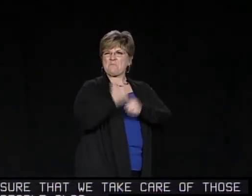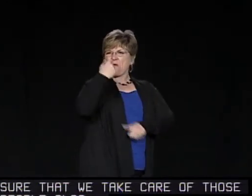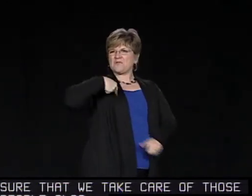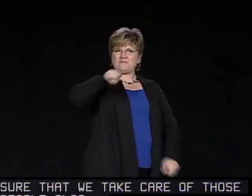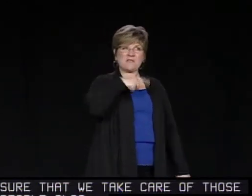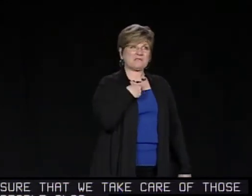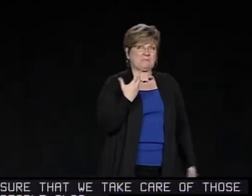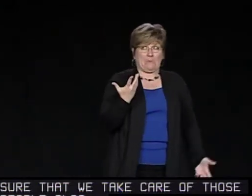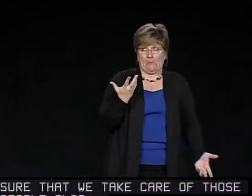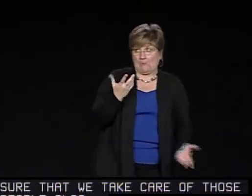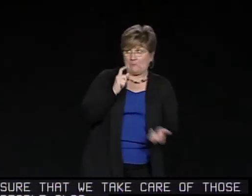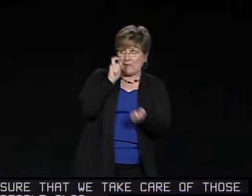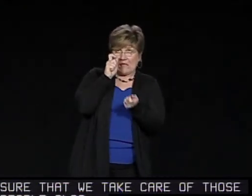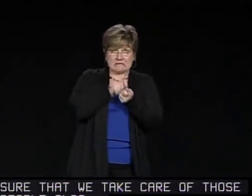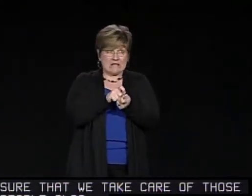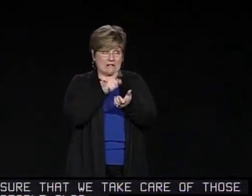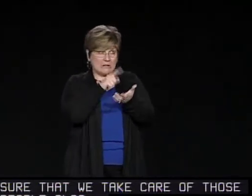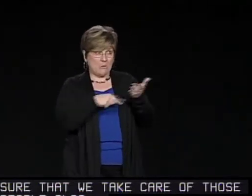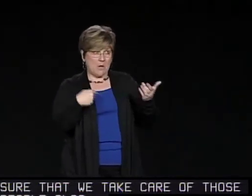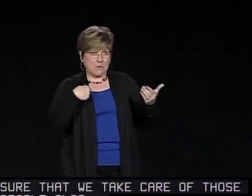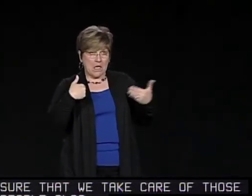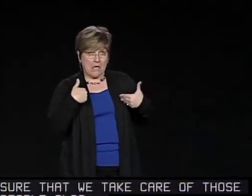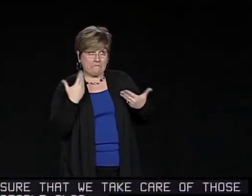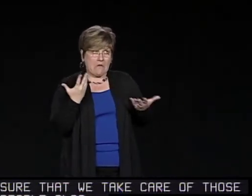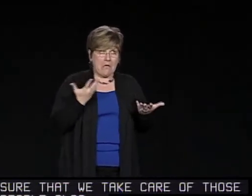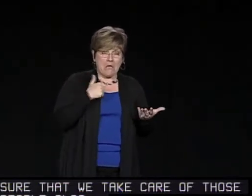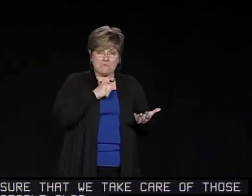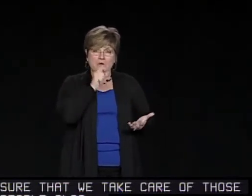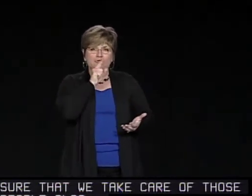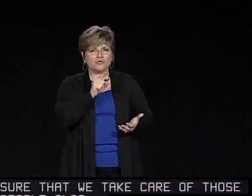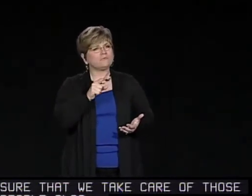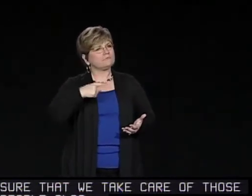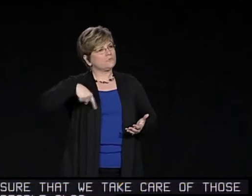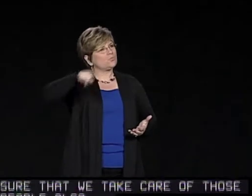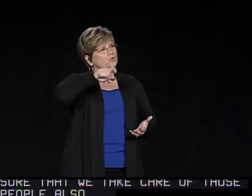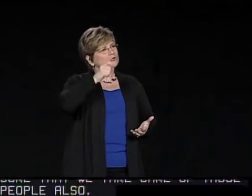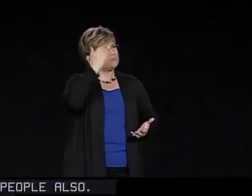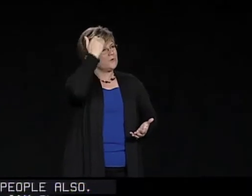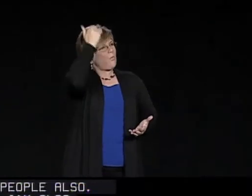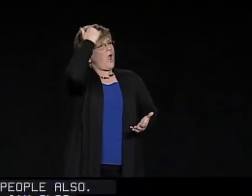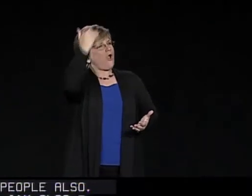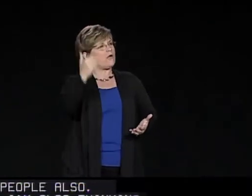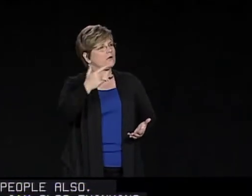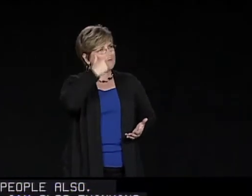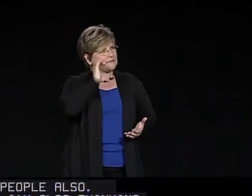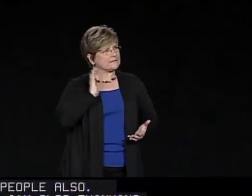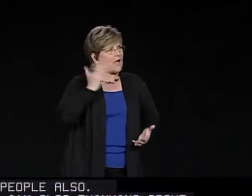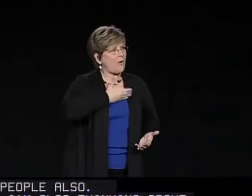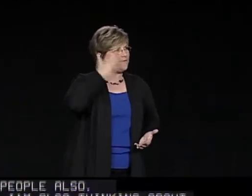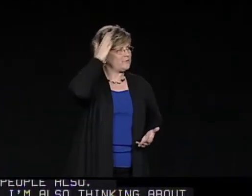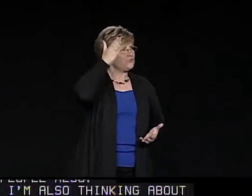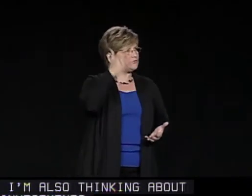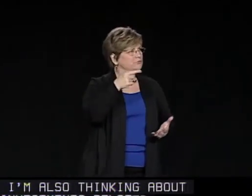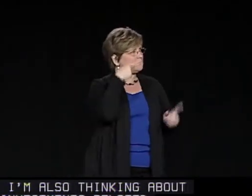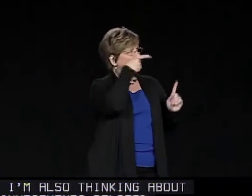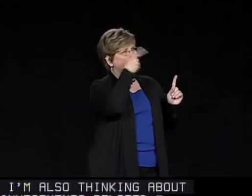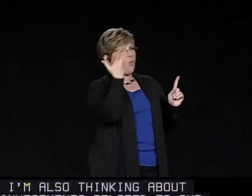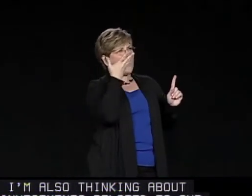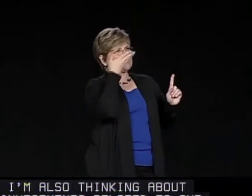I'm also thinking about investments related to our finances. We need to be aware of